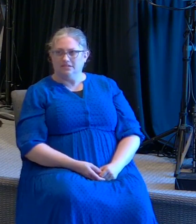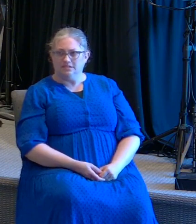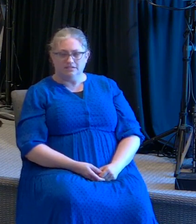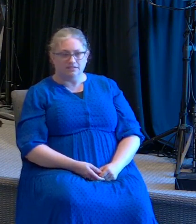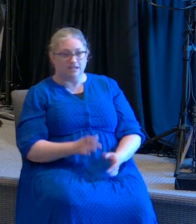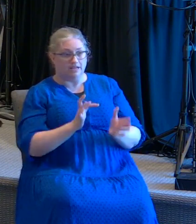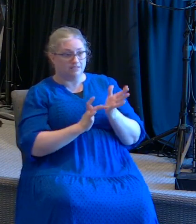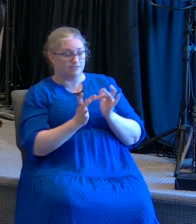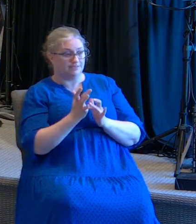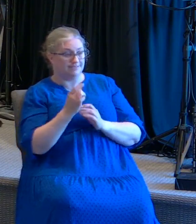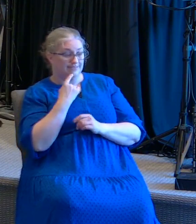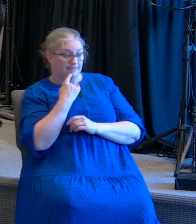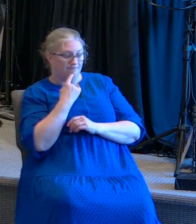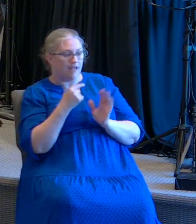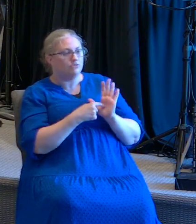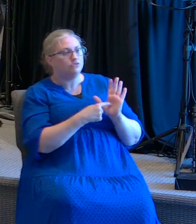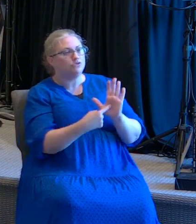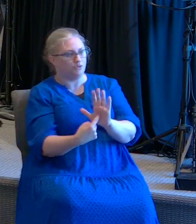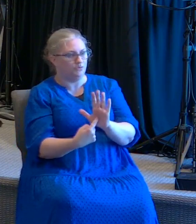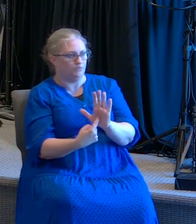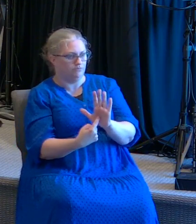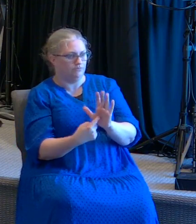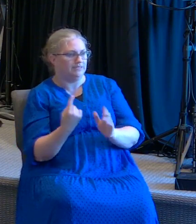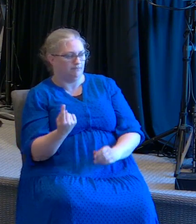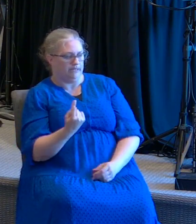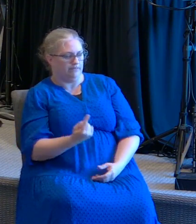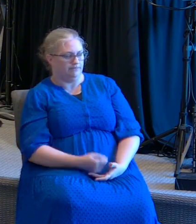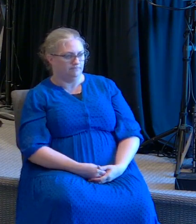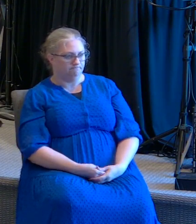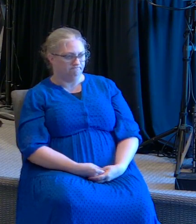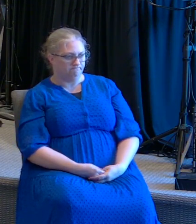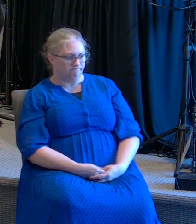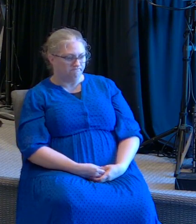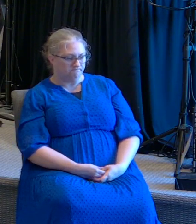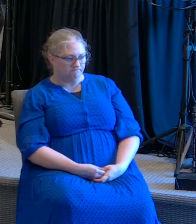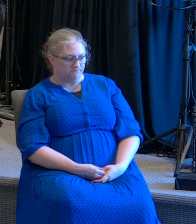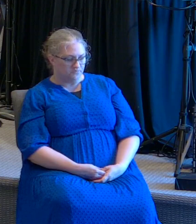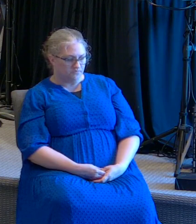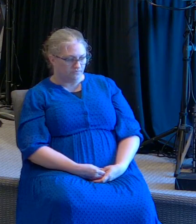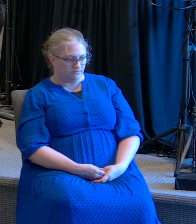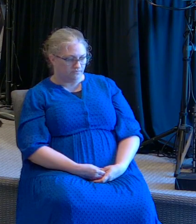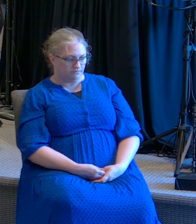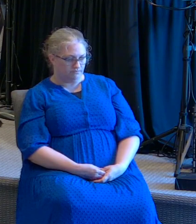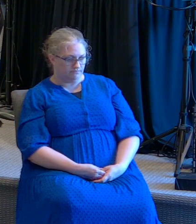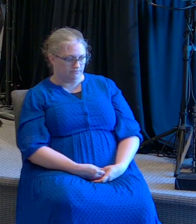so Jesus said I want to show you something y Jesús dice quiero mostrarles algo